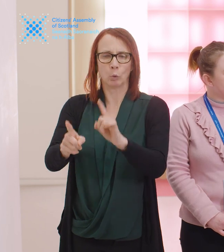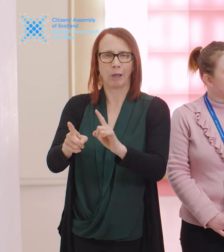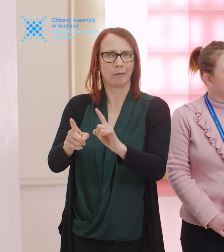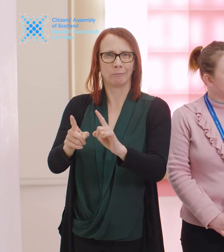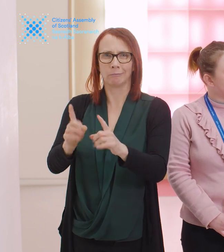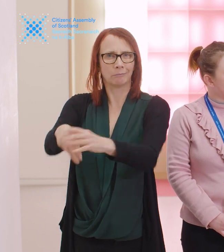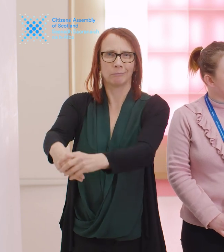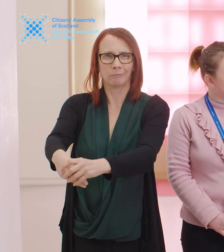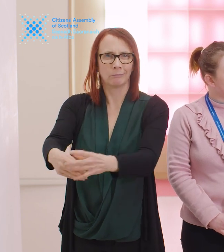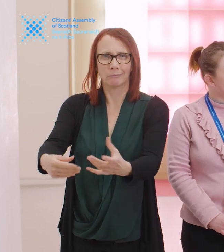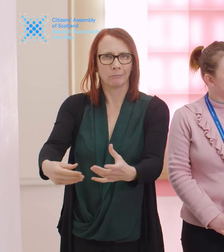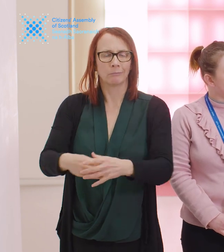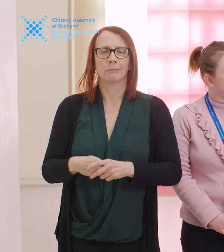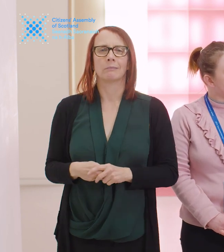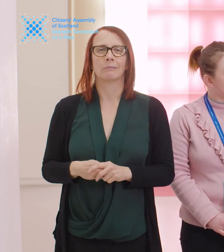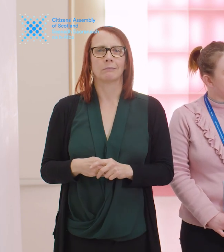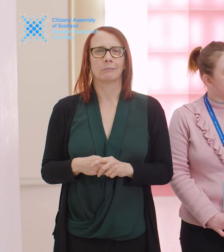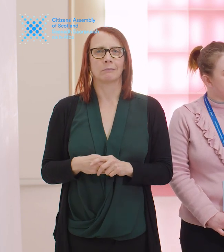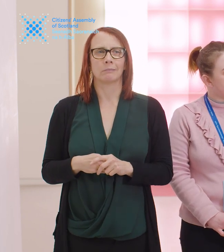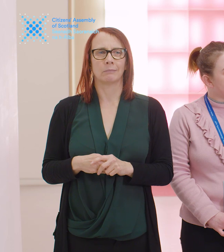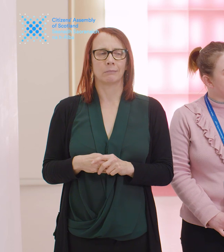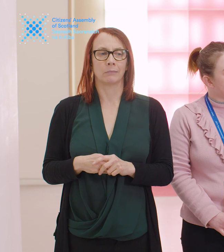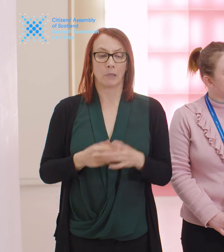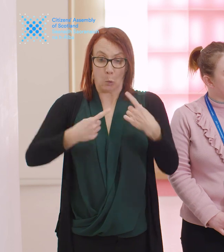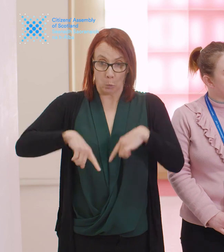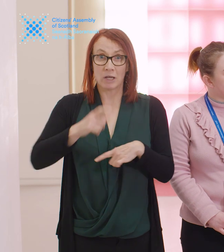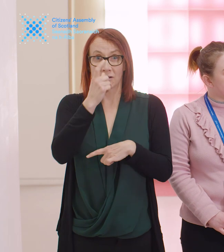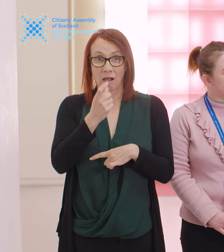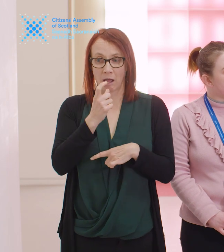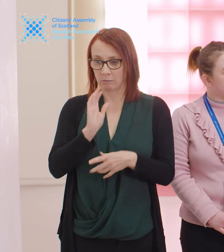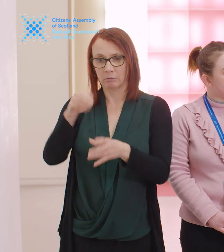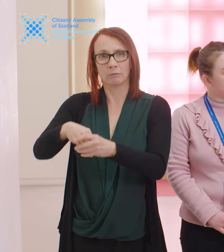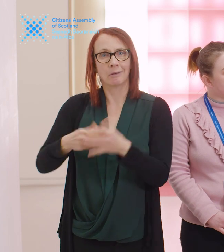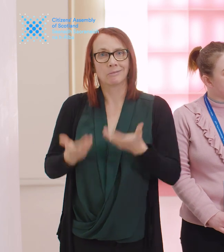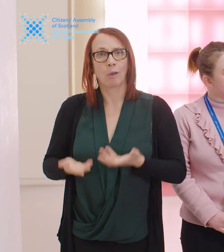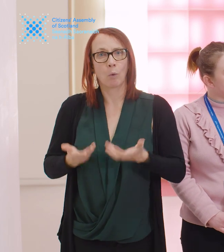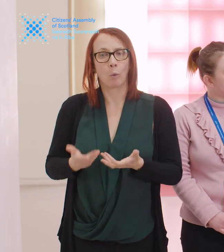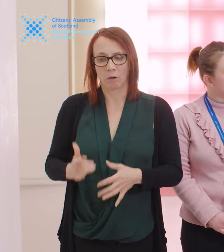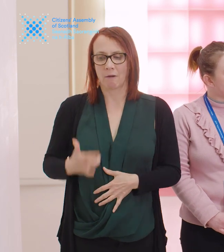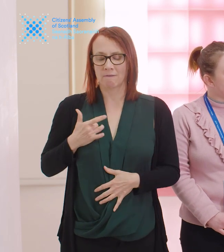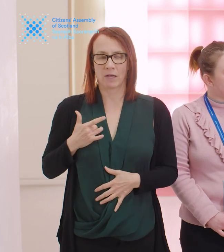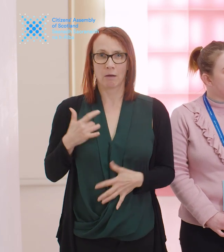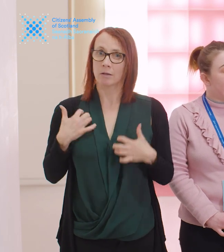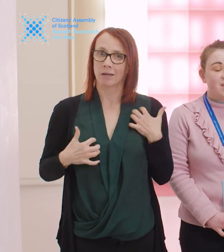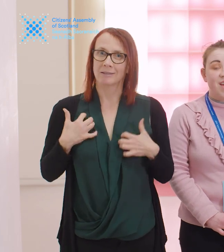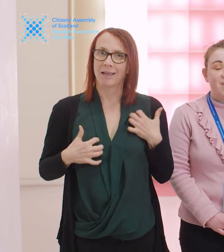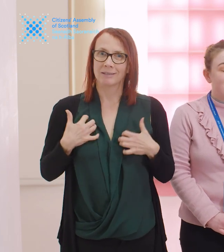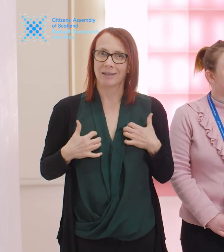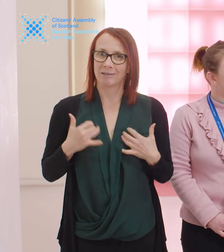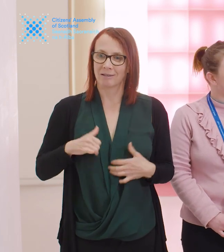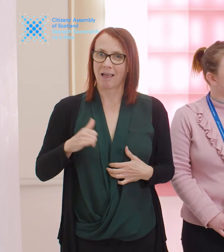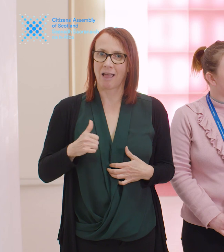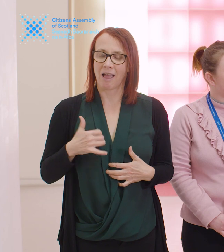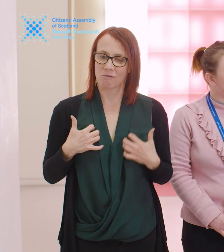you know, and be able to do that and I think we're able to do that here and I feel quite privileged and quite excited actually and